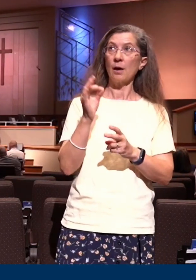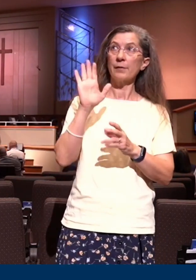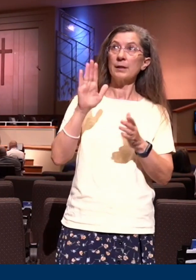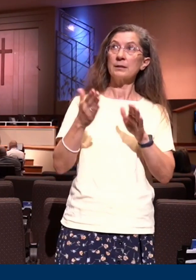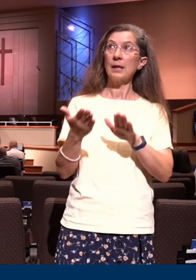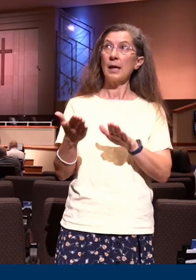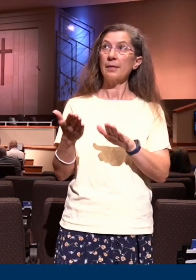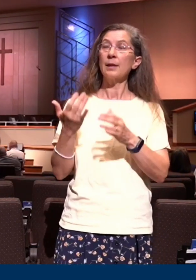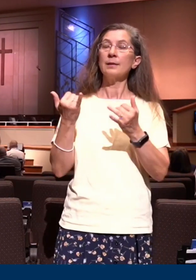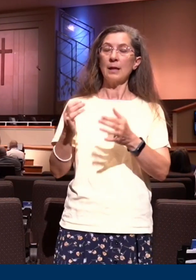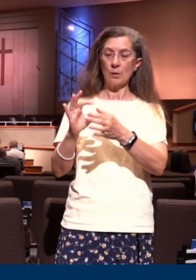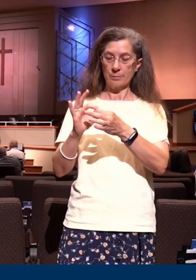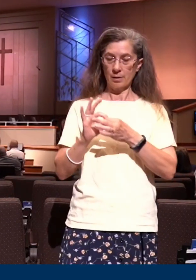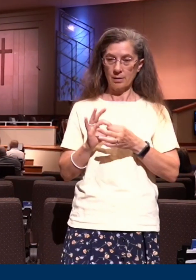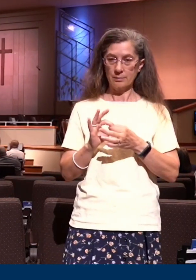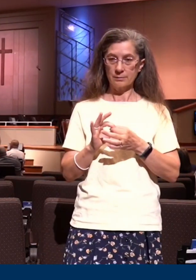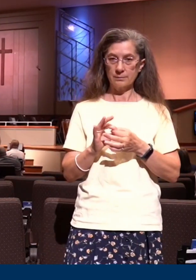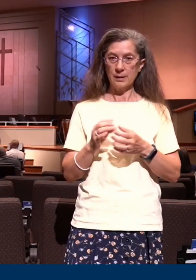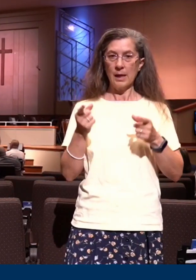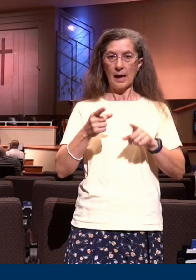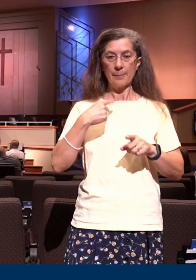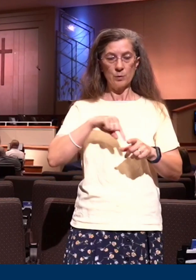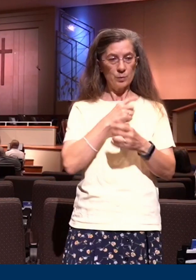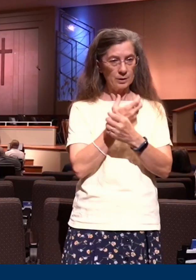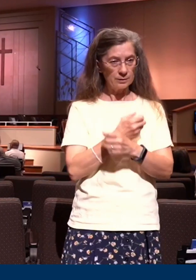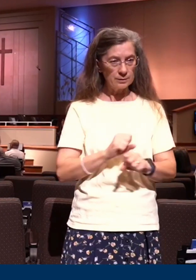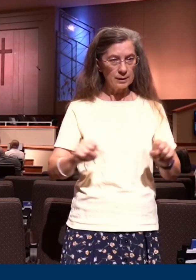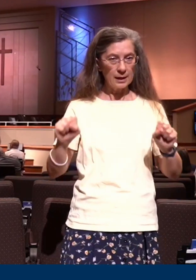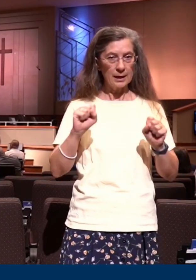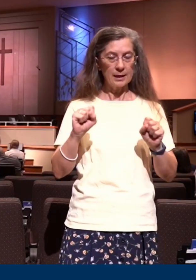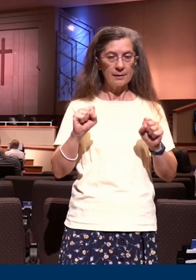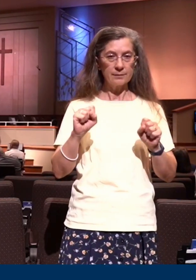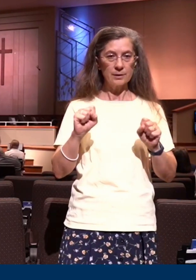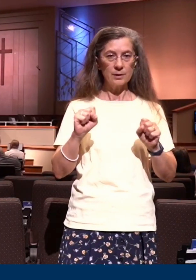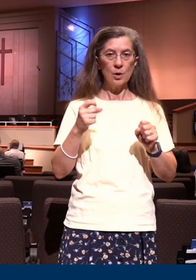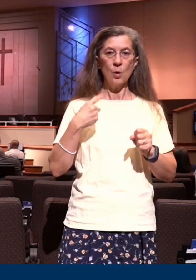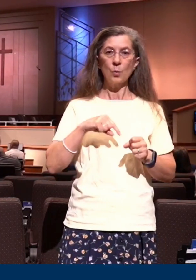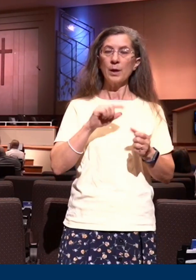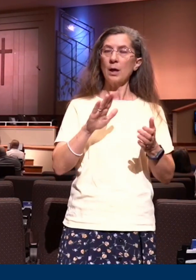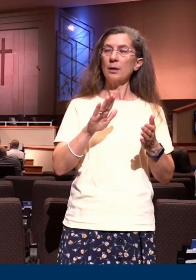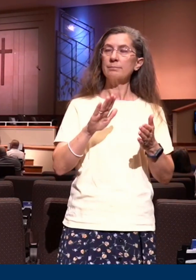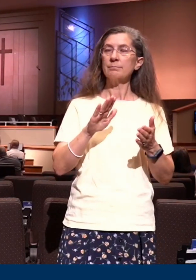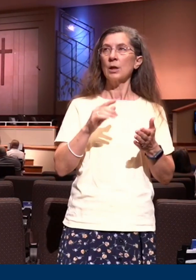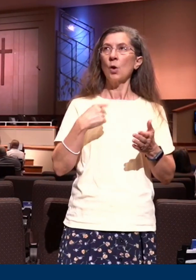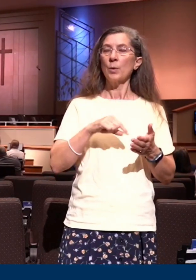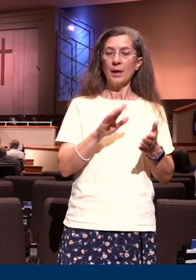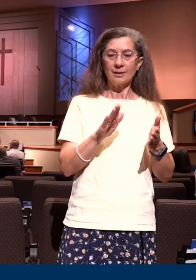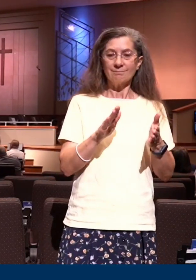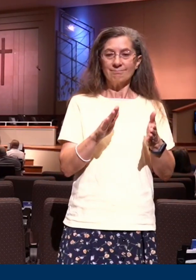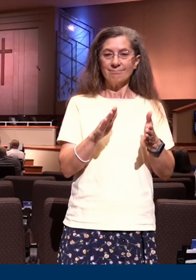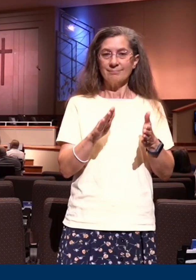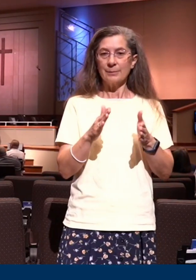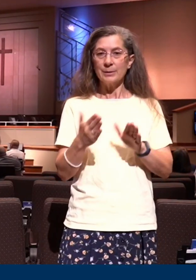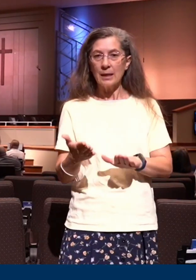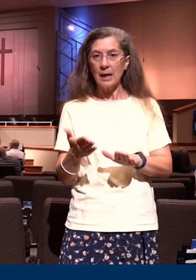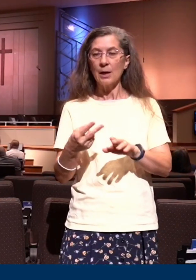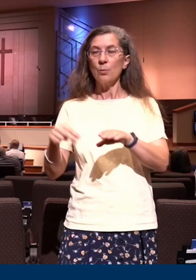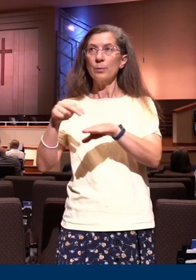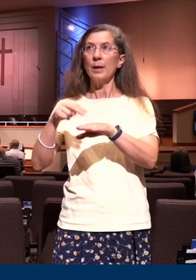At our conversion, the death of Christ becomes ours because we share the benefits of his death by virtue